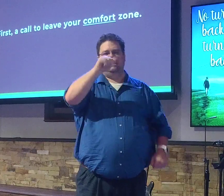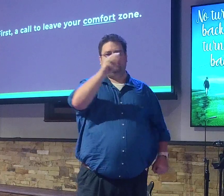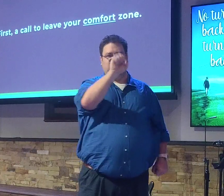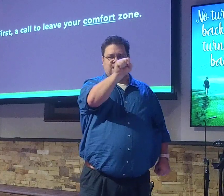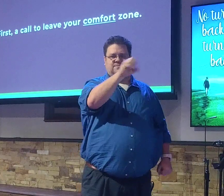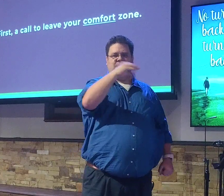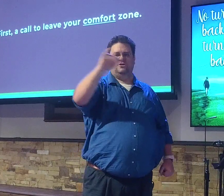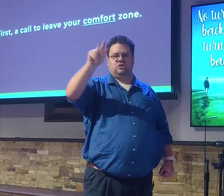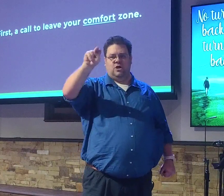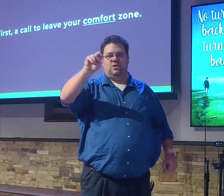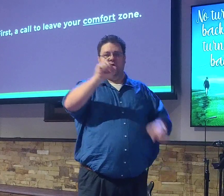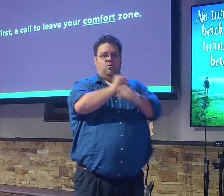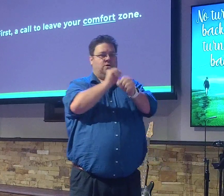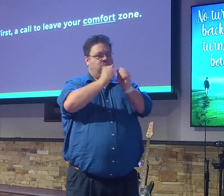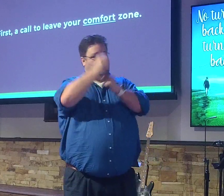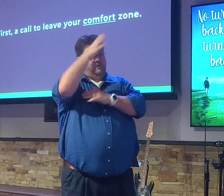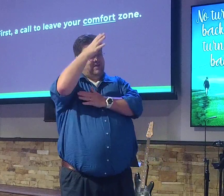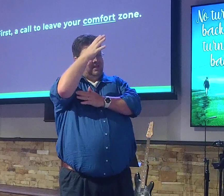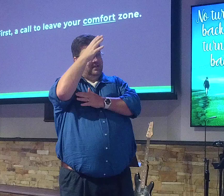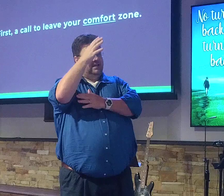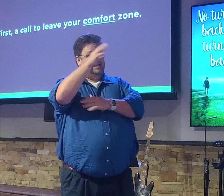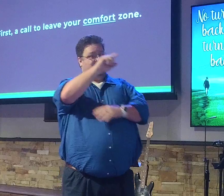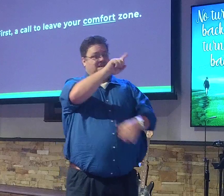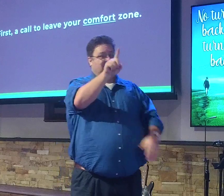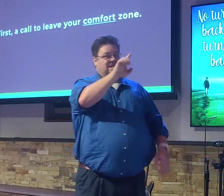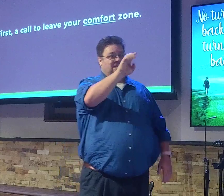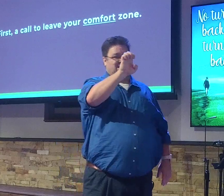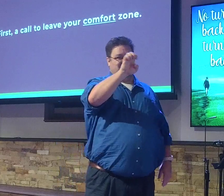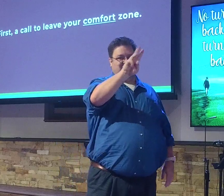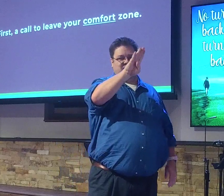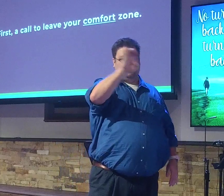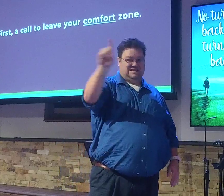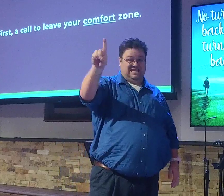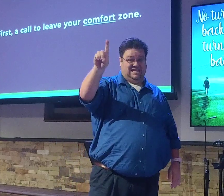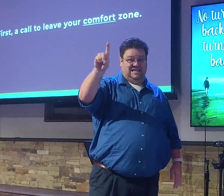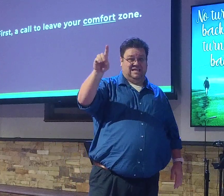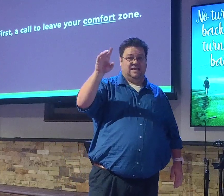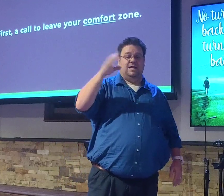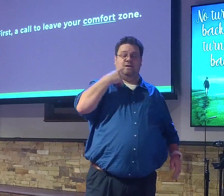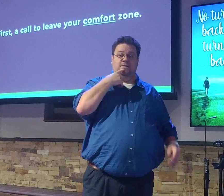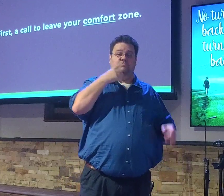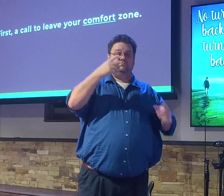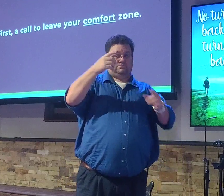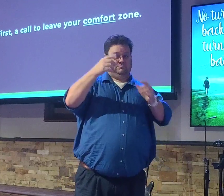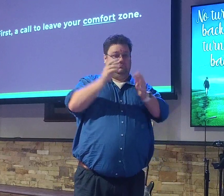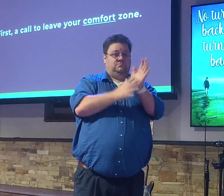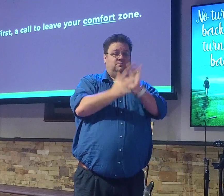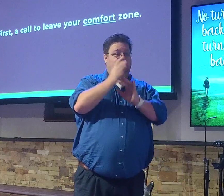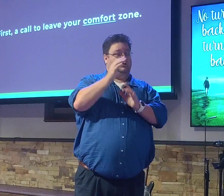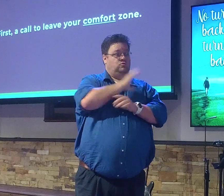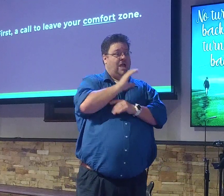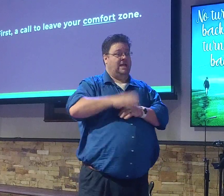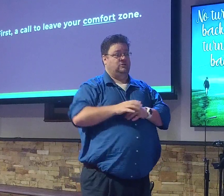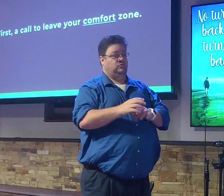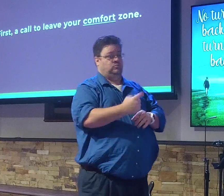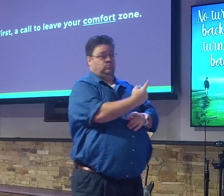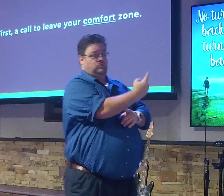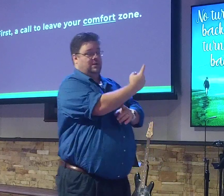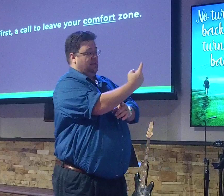they all worked together. This was their job. Jesus Christ is teaching God's truth to a bunch of people there, crowd people. Peter